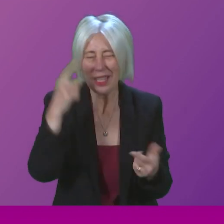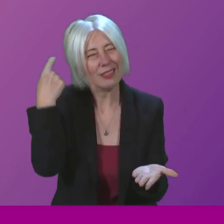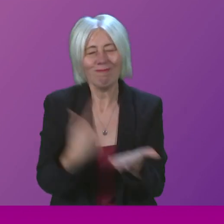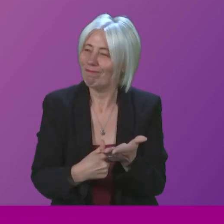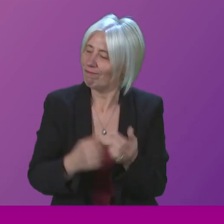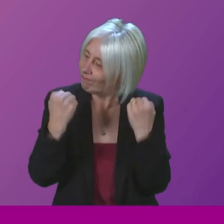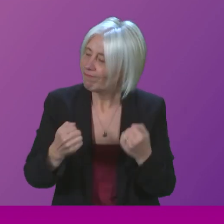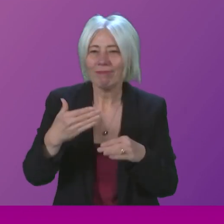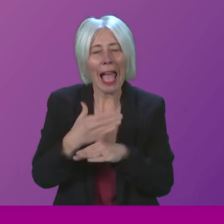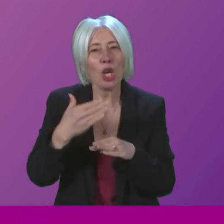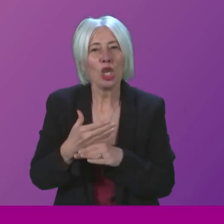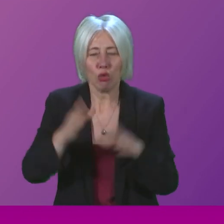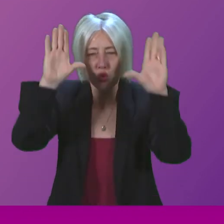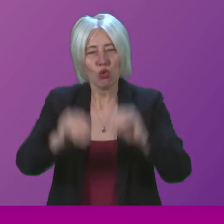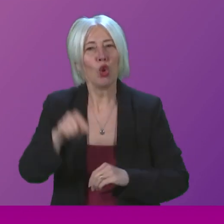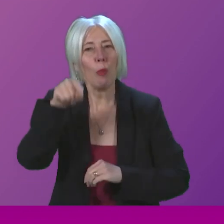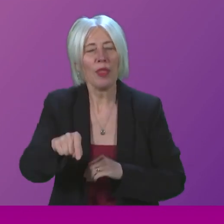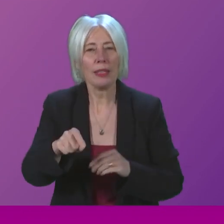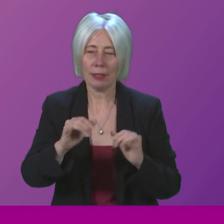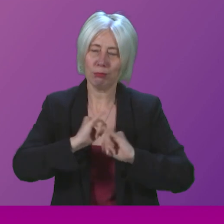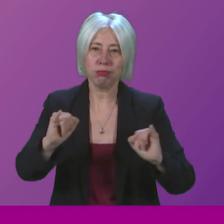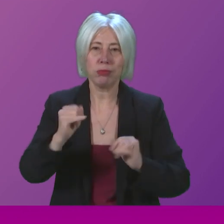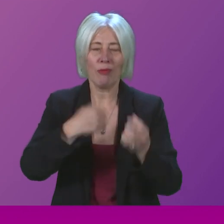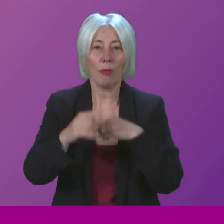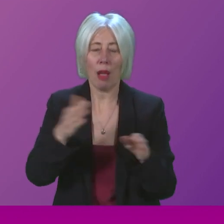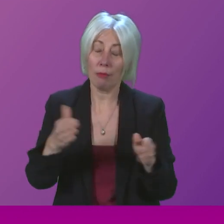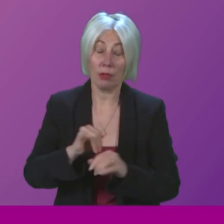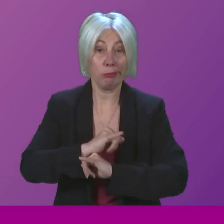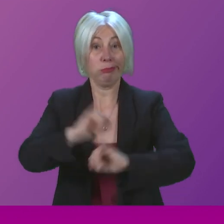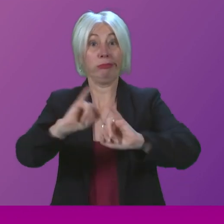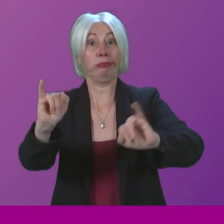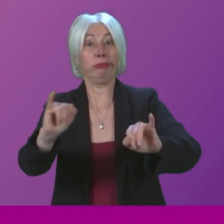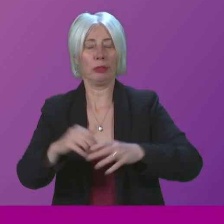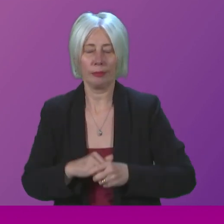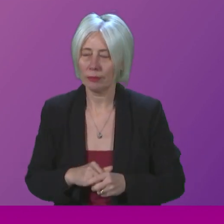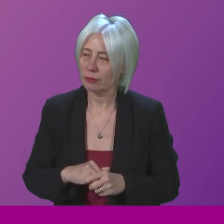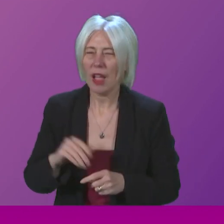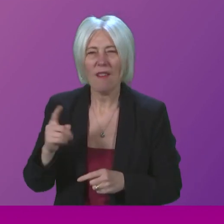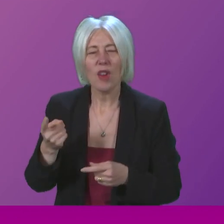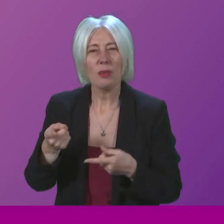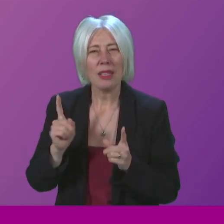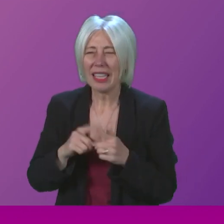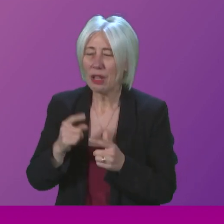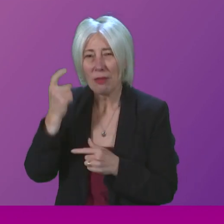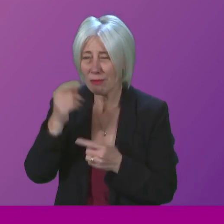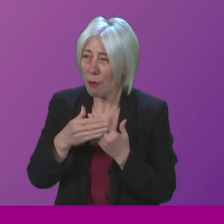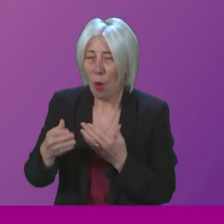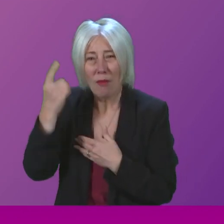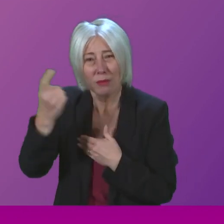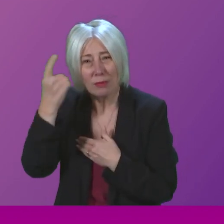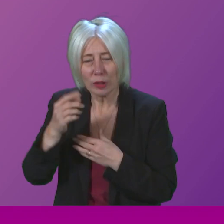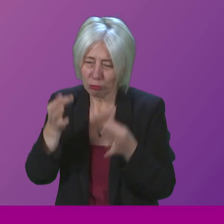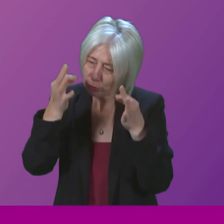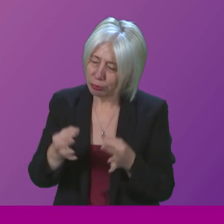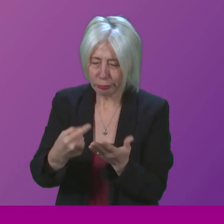action to control this crisis before it spirals out of control. Can the First Minister confirm if further considerations have been given to stricter